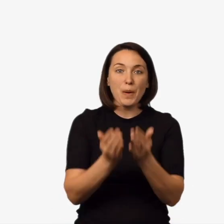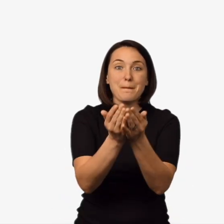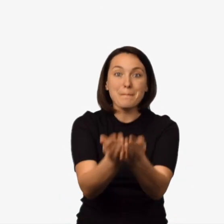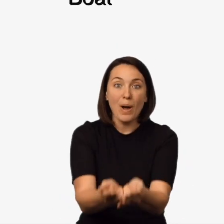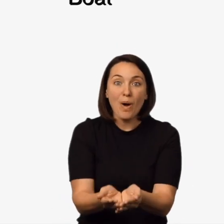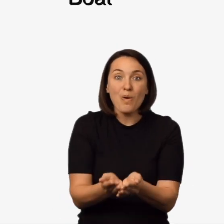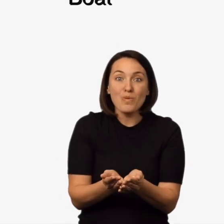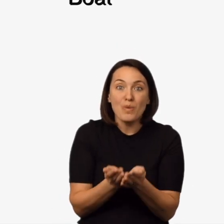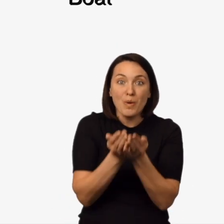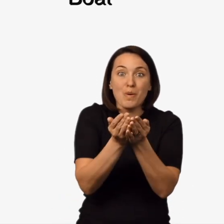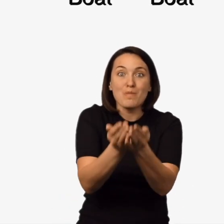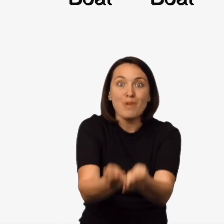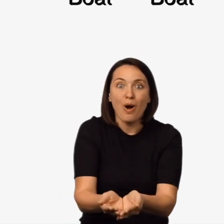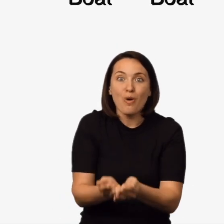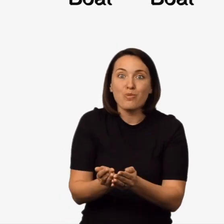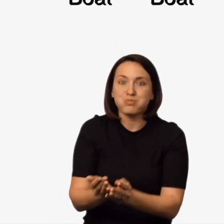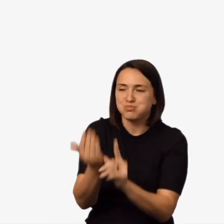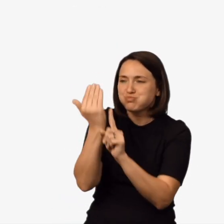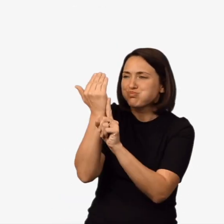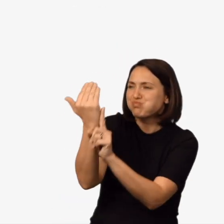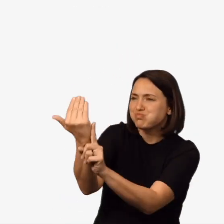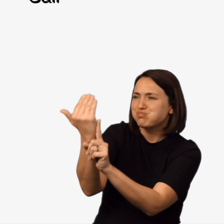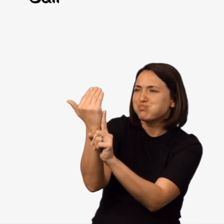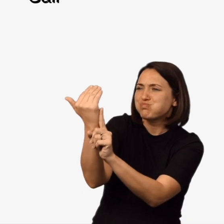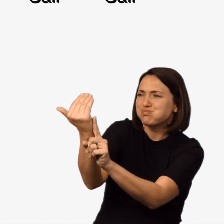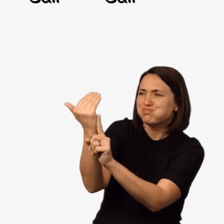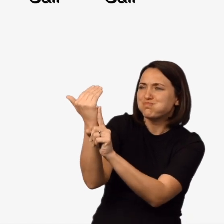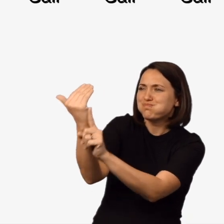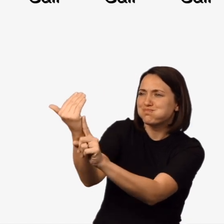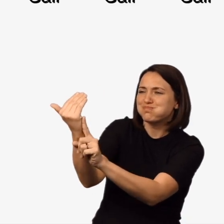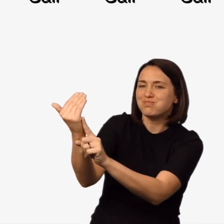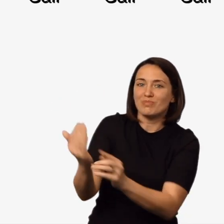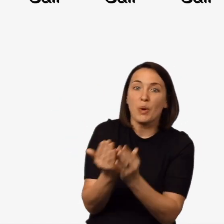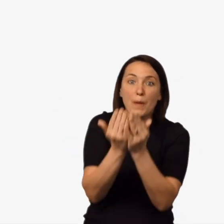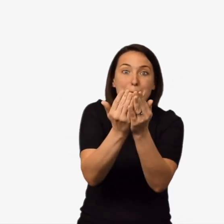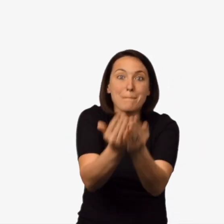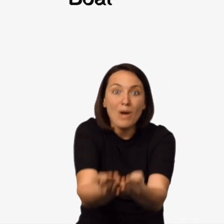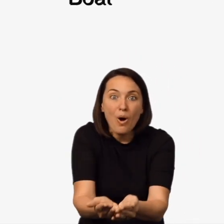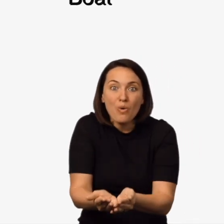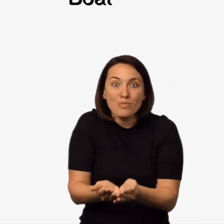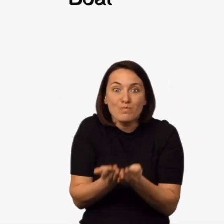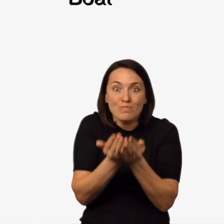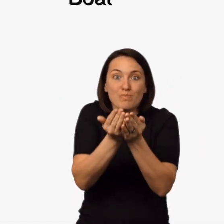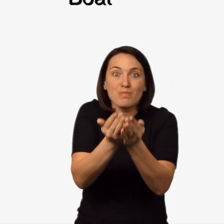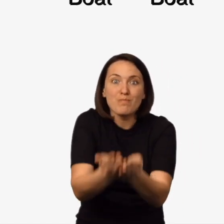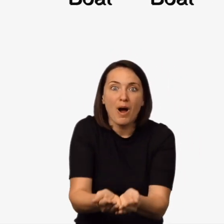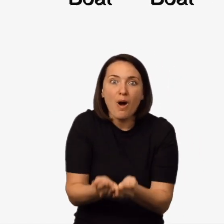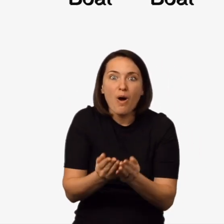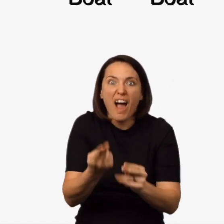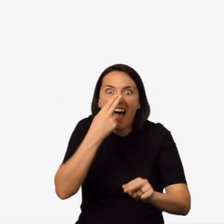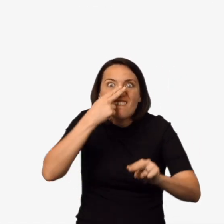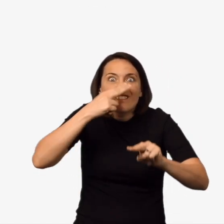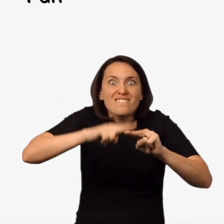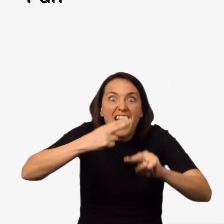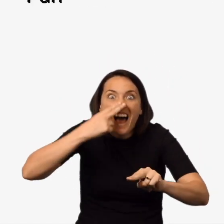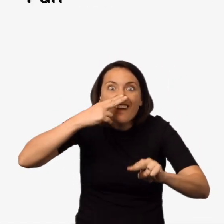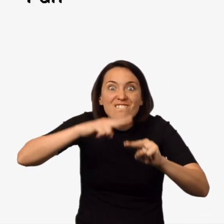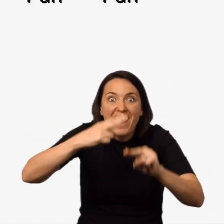Boat Boat Boat Boat Sail, sail, sail Boat Boat Fun,